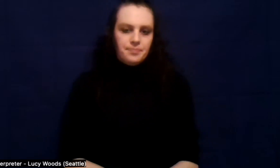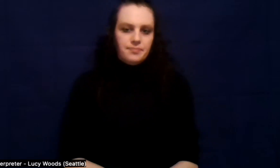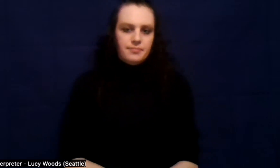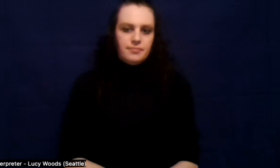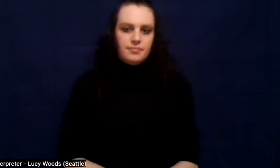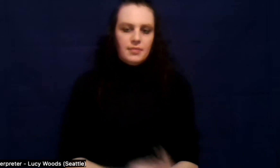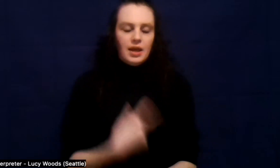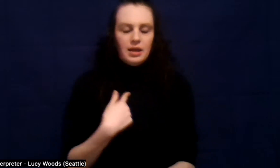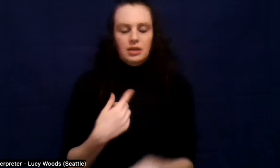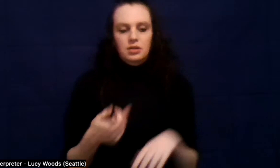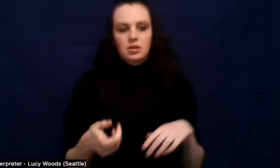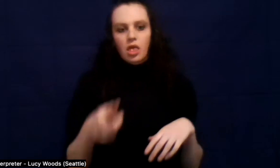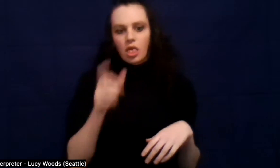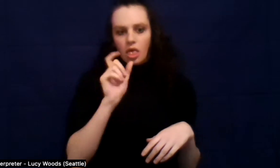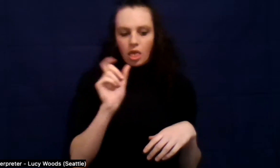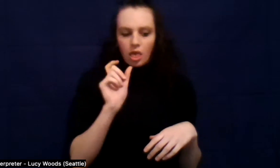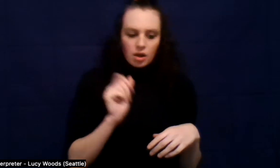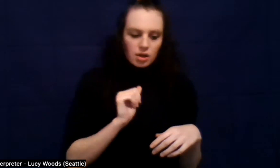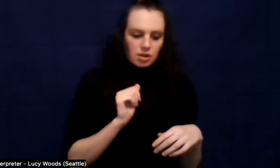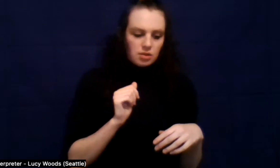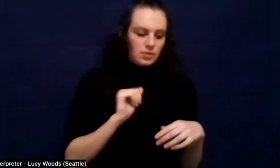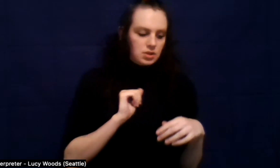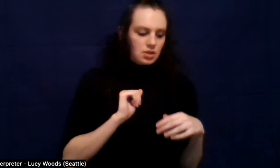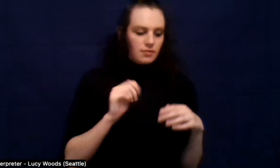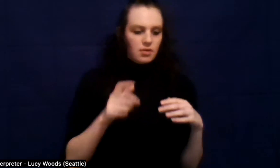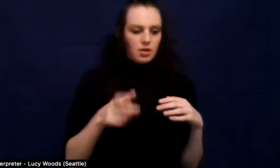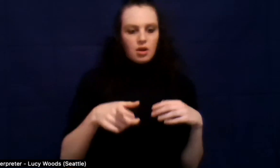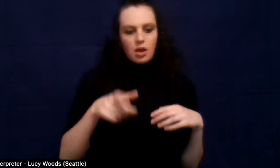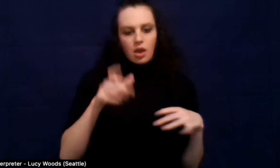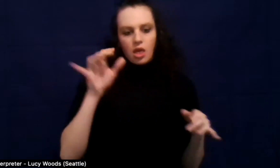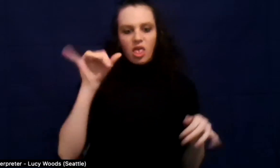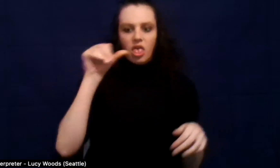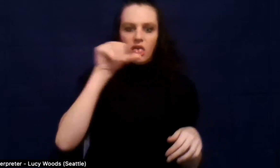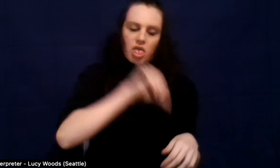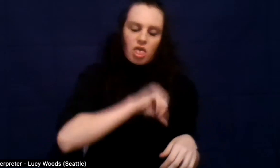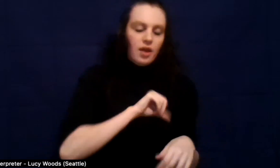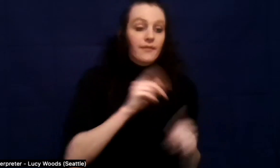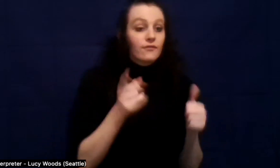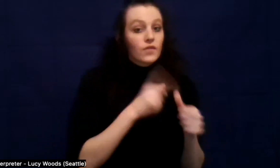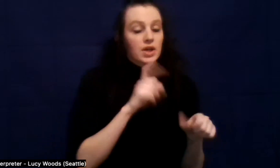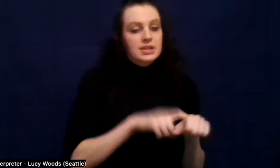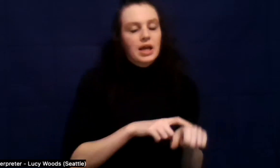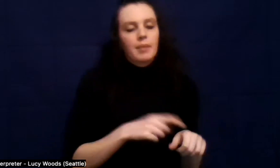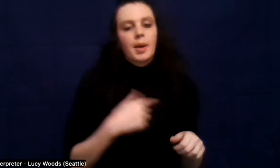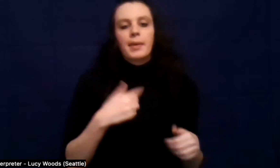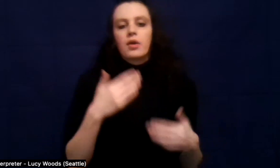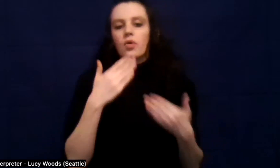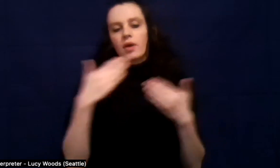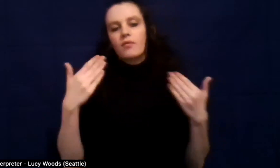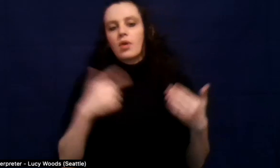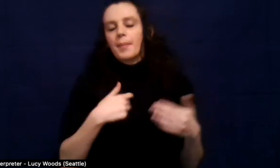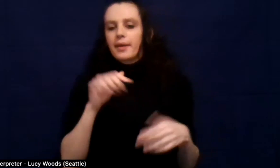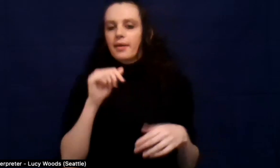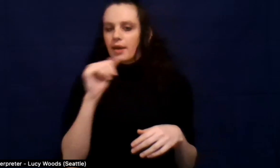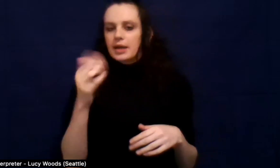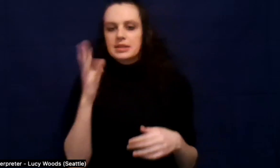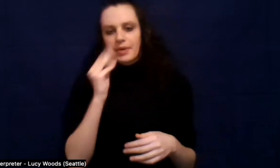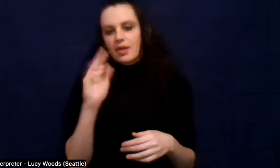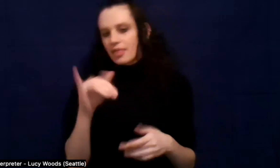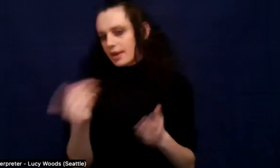oblivion the first time. And I am so grateful that I have not had to go through that again. Um,